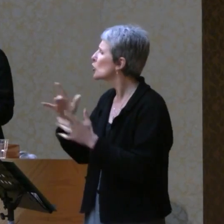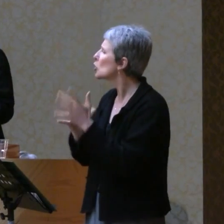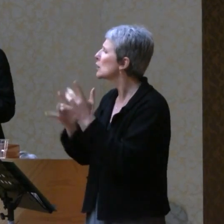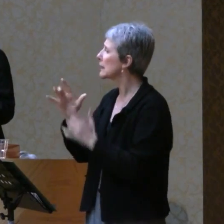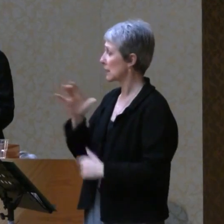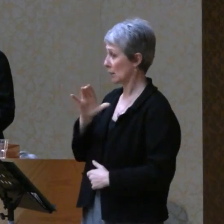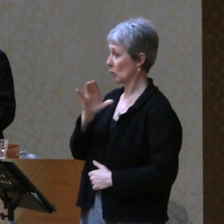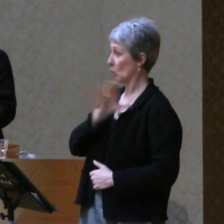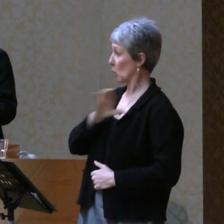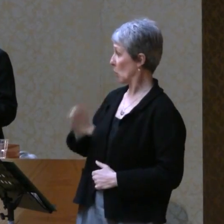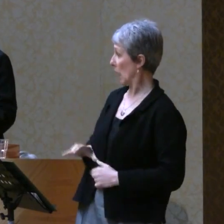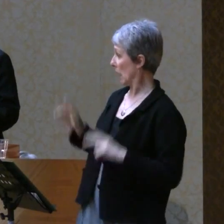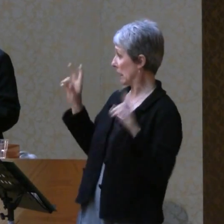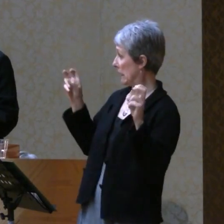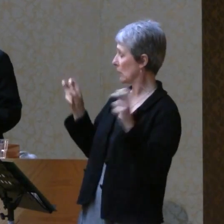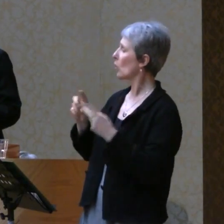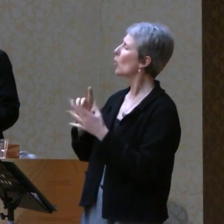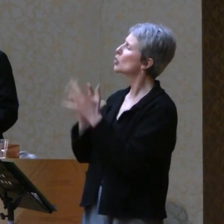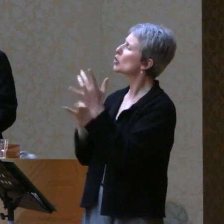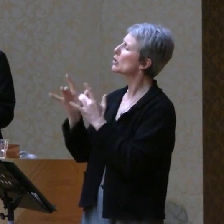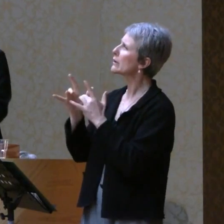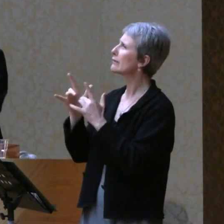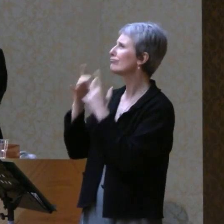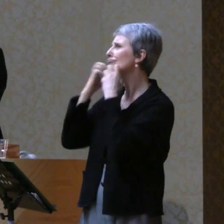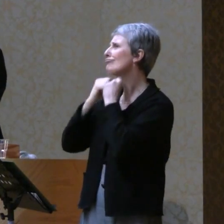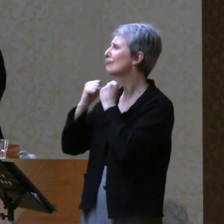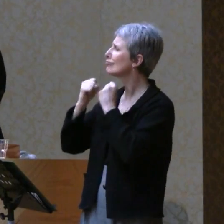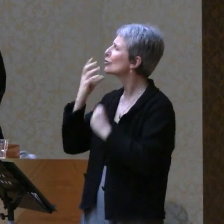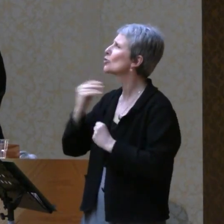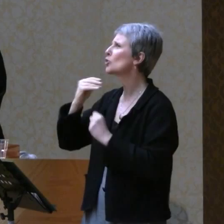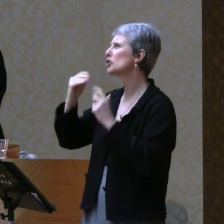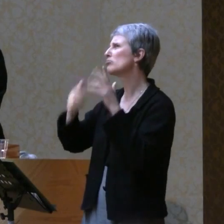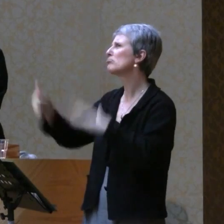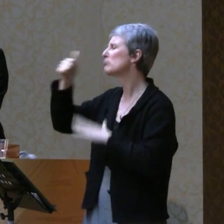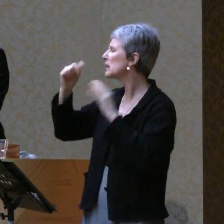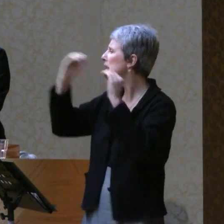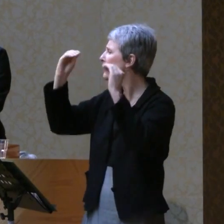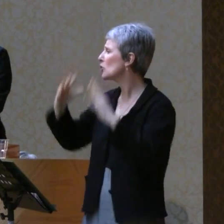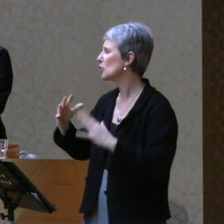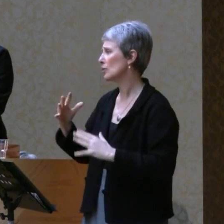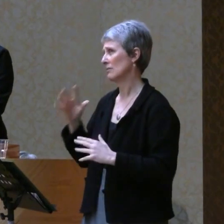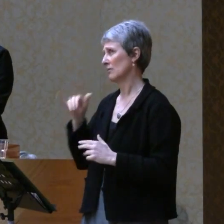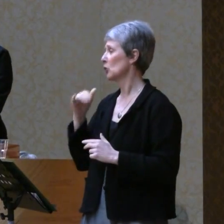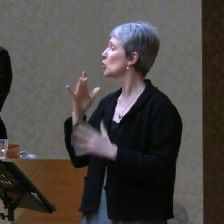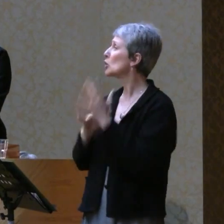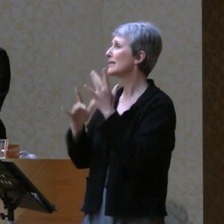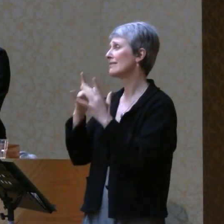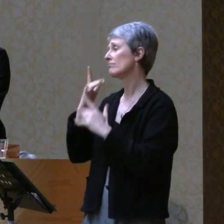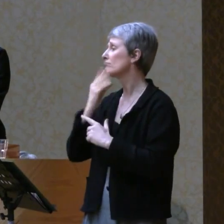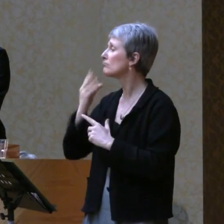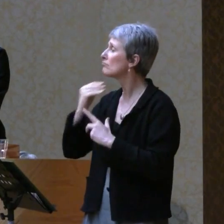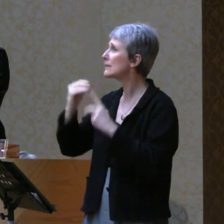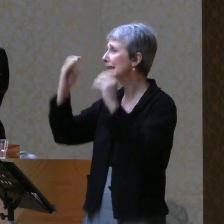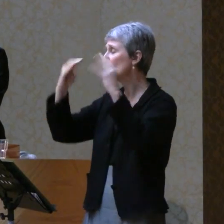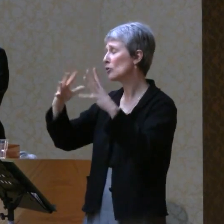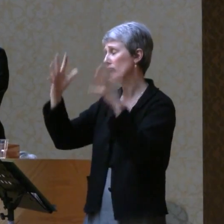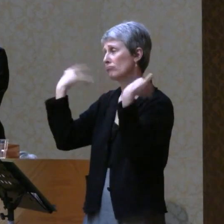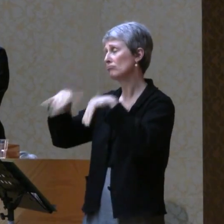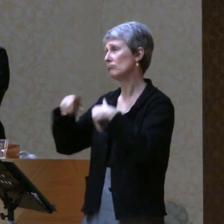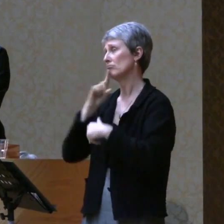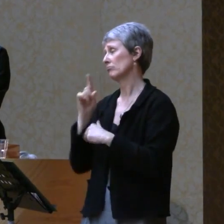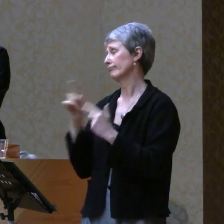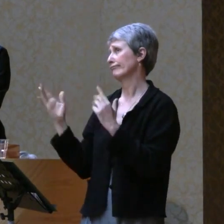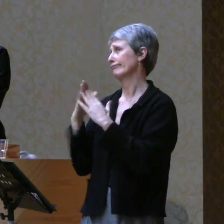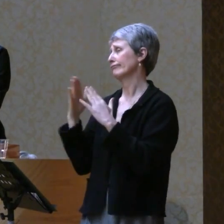Or Jesus the radical, fierce, loving rabbi? I love Jesus the rabbi and consider him one of my greatest teachers.